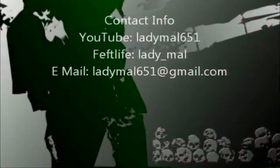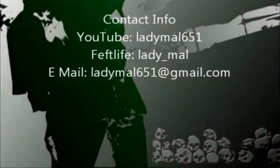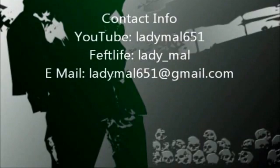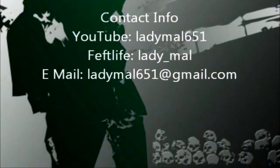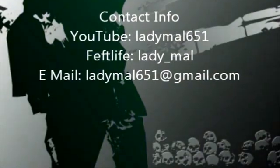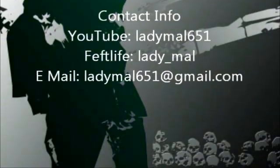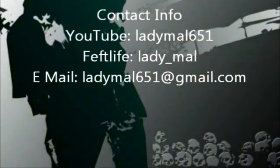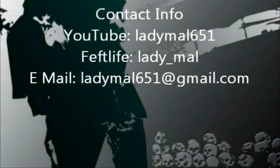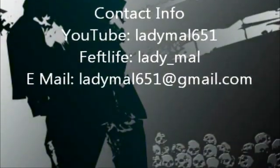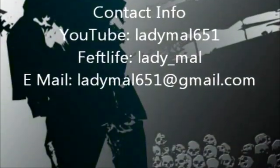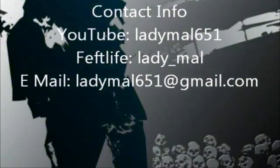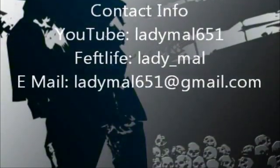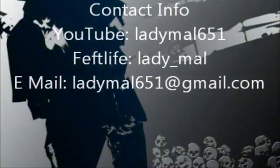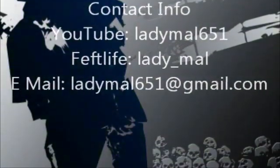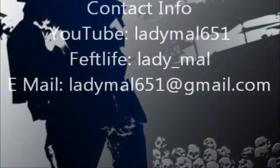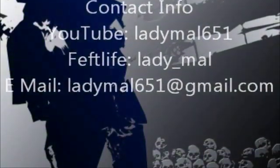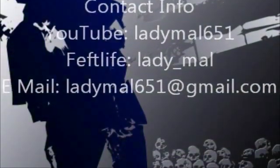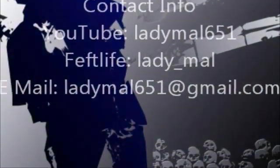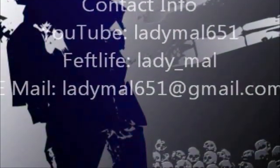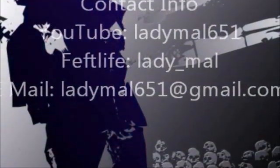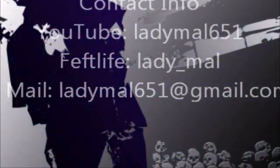Bye. Bye. Bye.